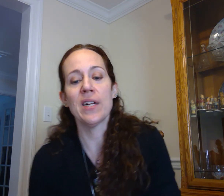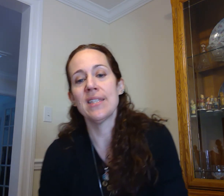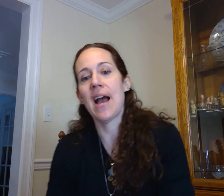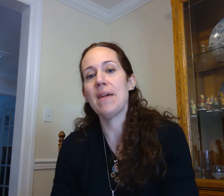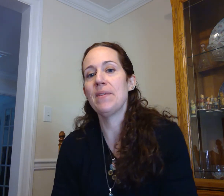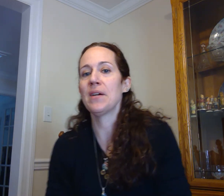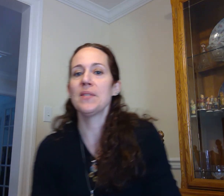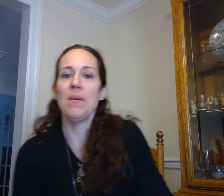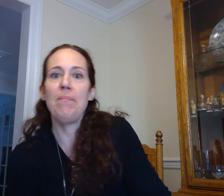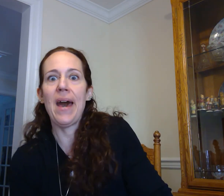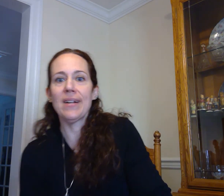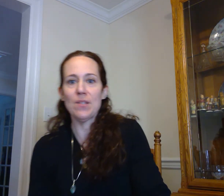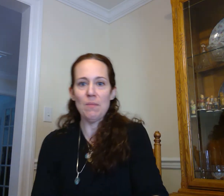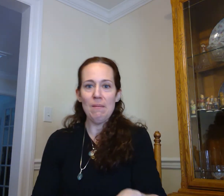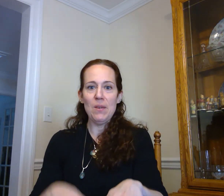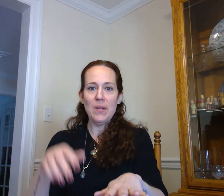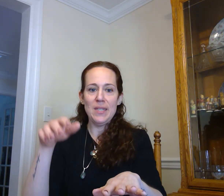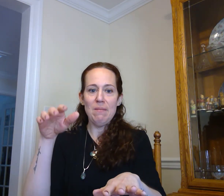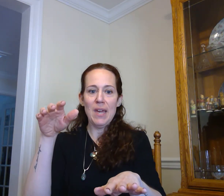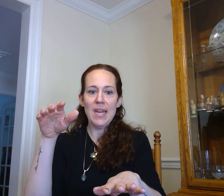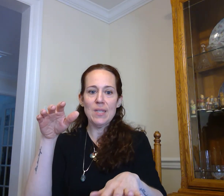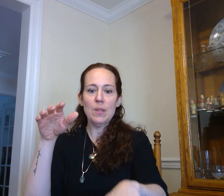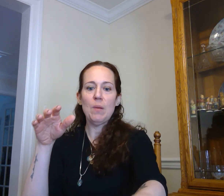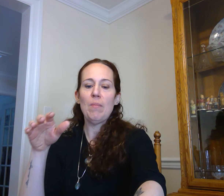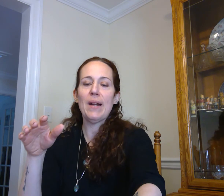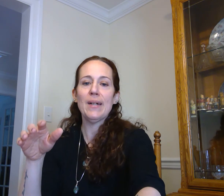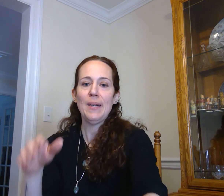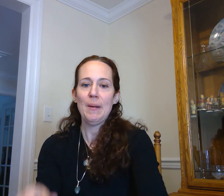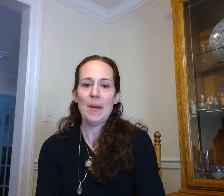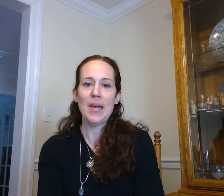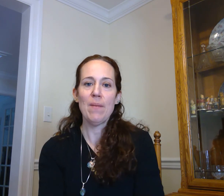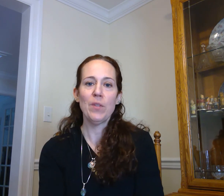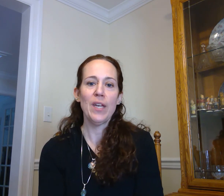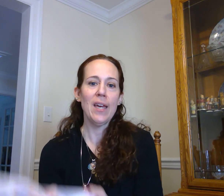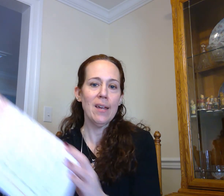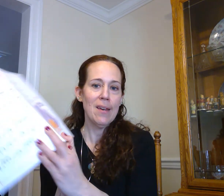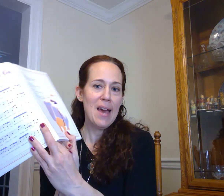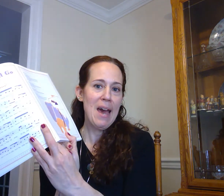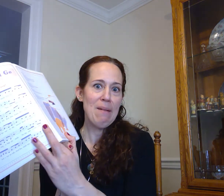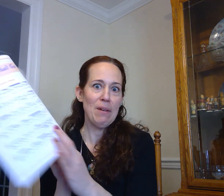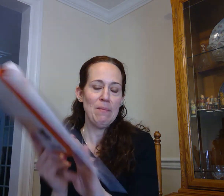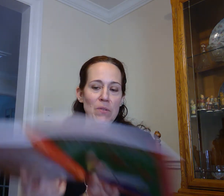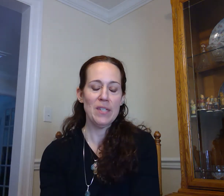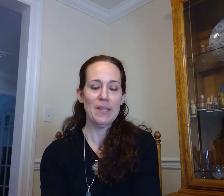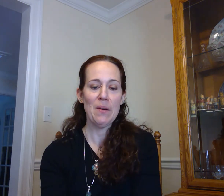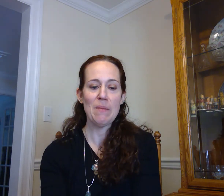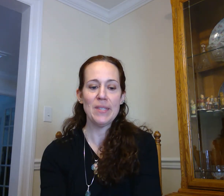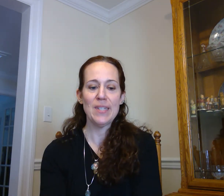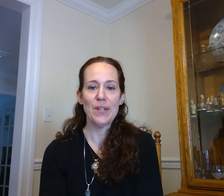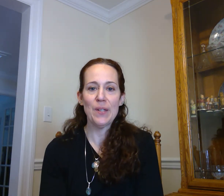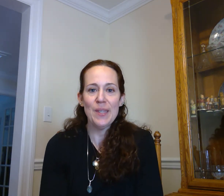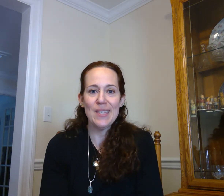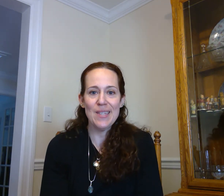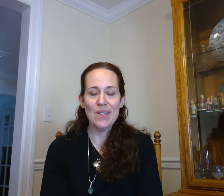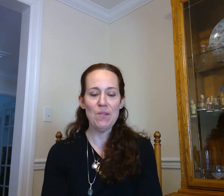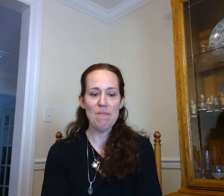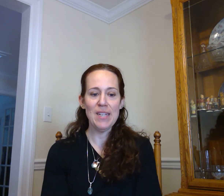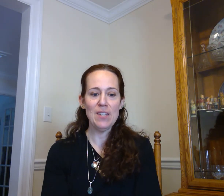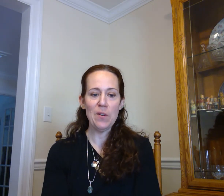time and I'll sit back so maybe you could see my hands a little better I am looking at my music though I'm still this is new to me too